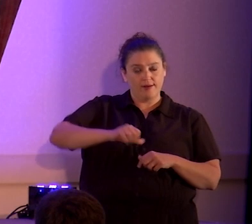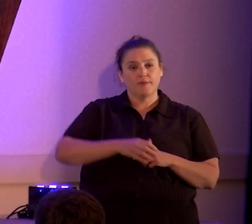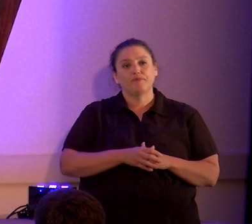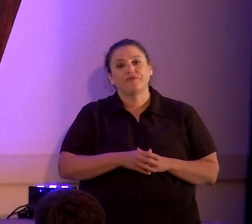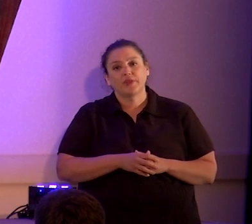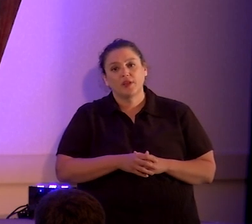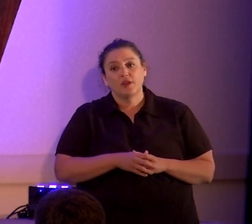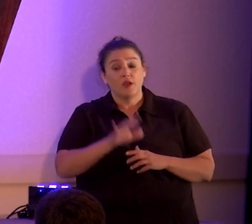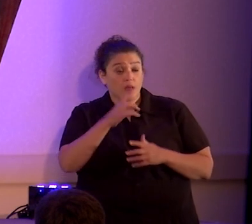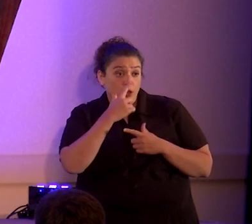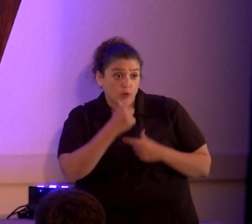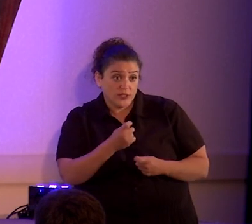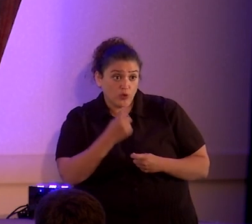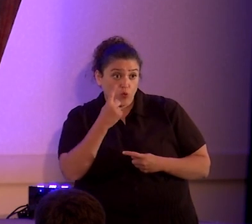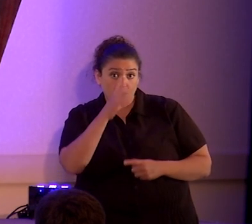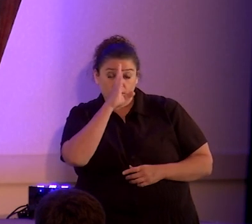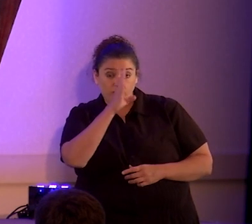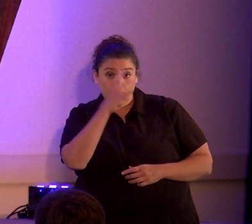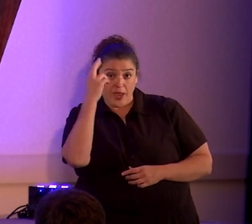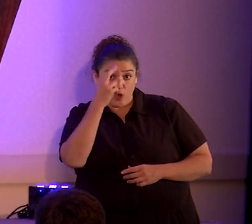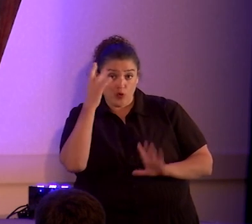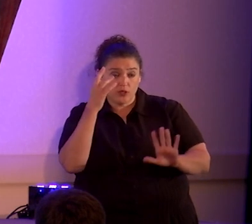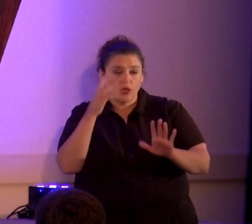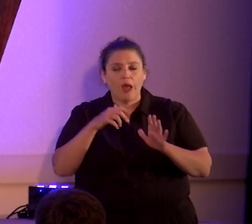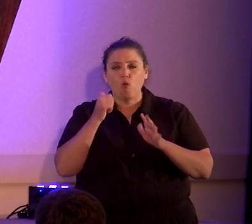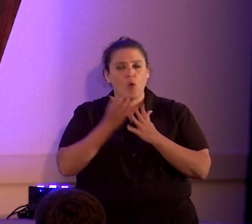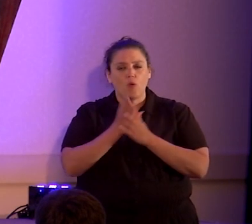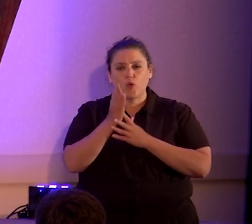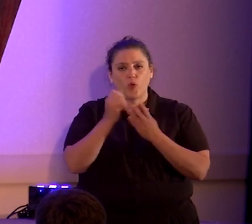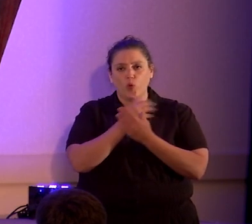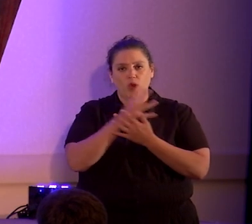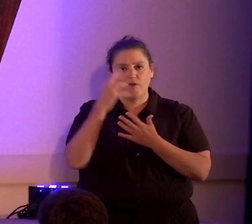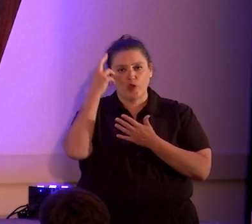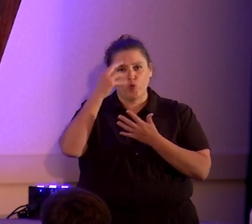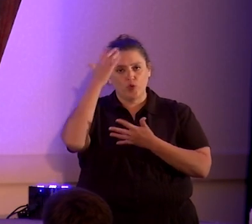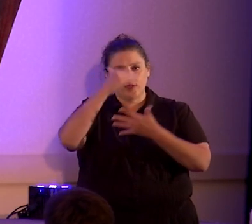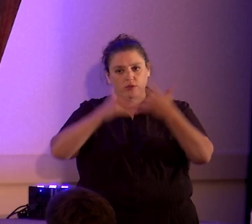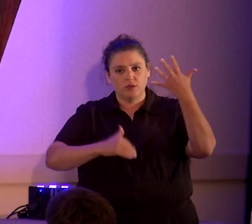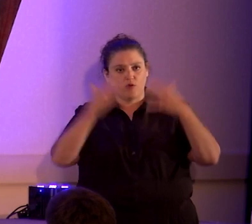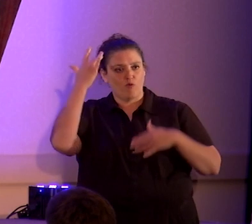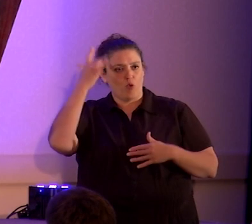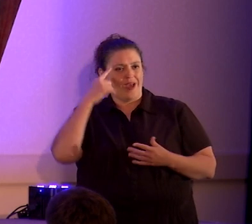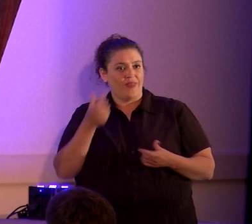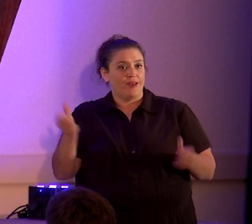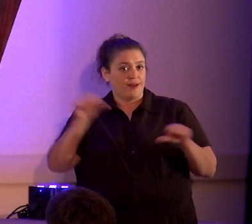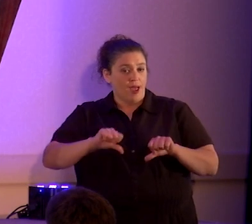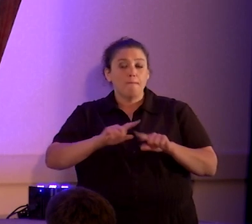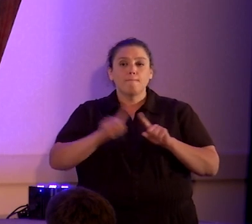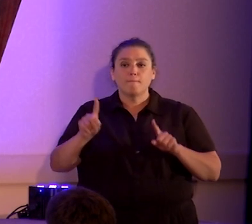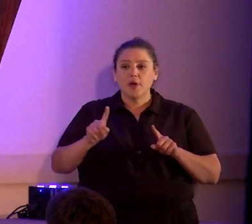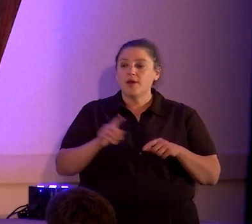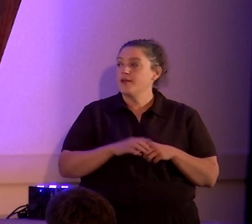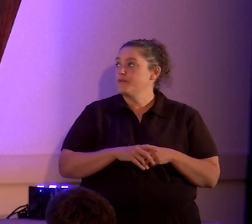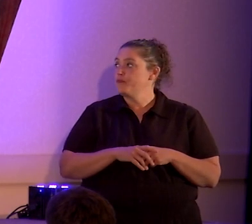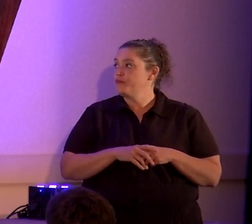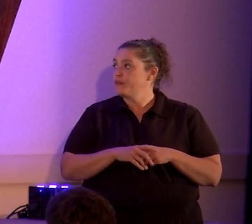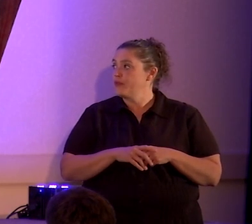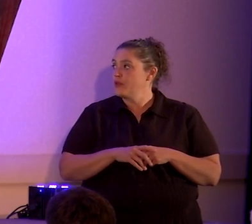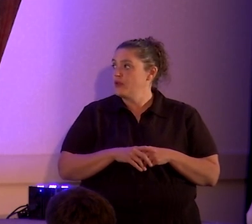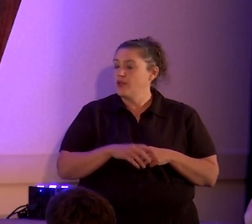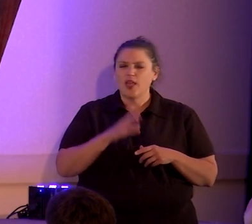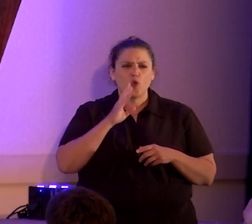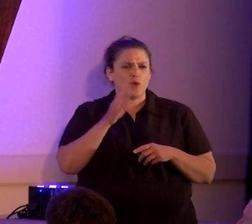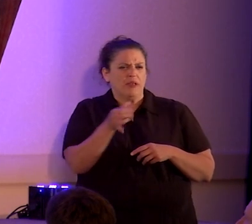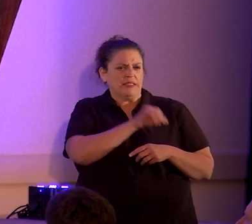Now, it's interesting. One of the main reasons – I won't go through the whole litany of reasons why they denied that monument, but our monument, which would be another